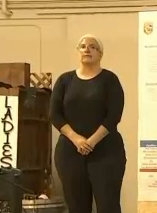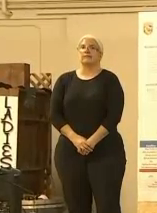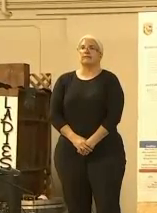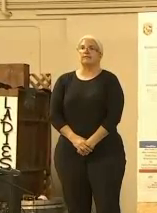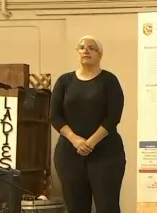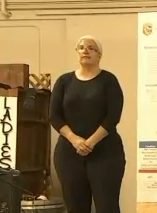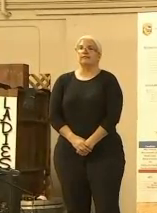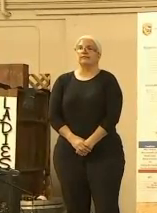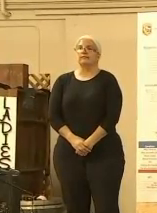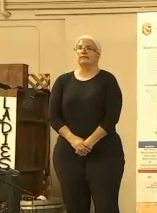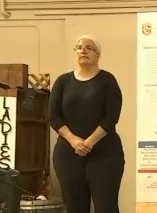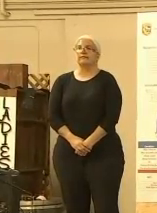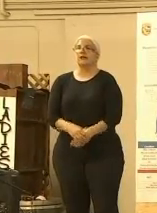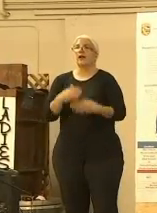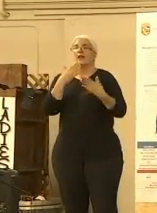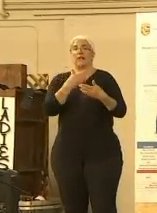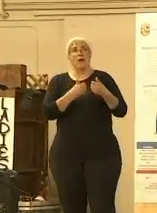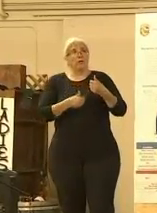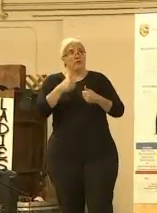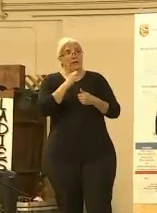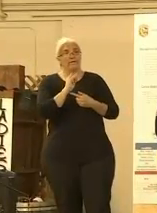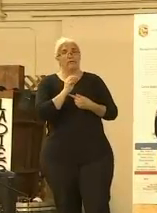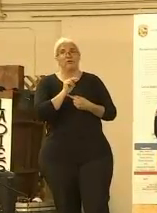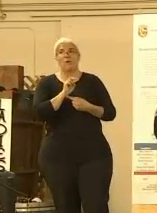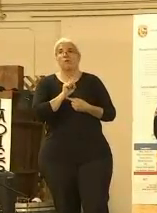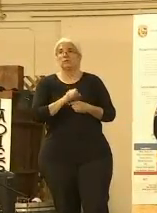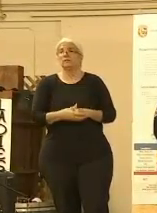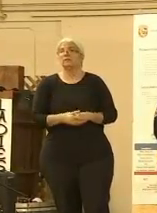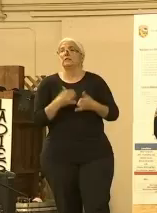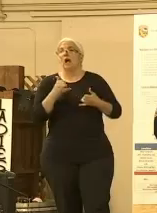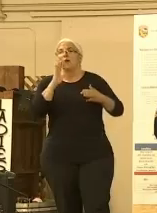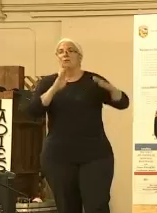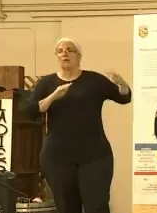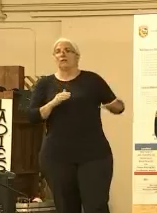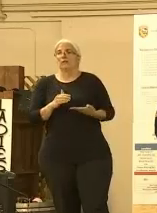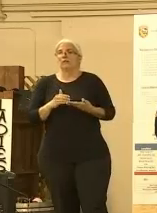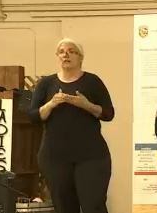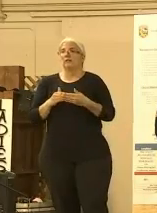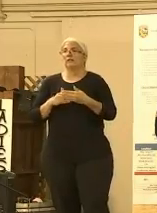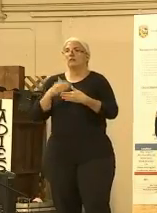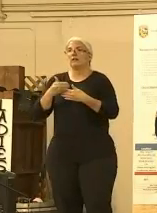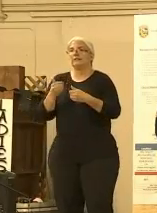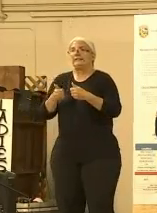Thank you, Chief. At this time, I'd like to bring up our incident commander, Chief Cavanaugh.